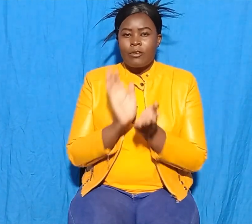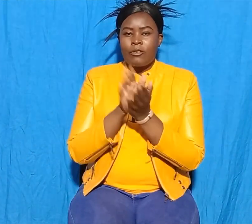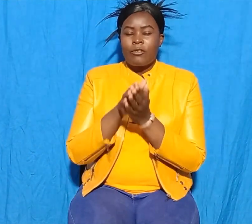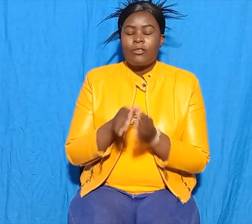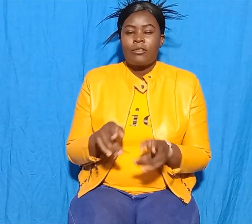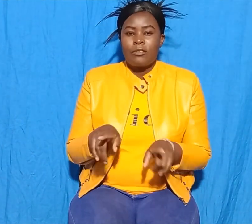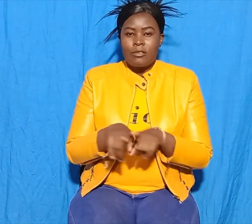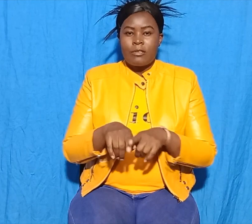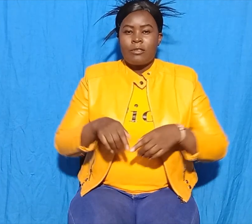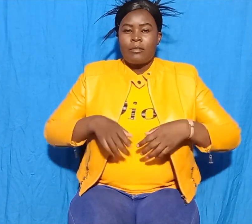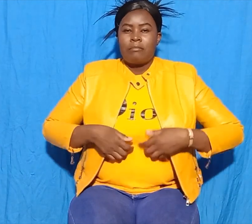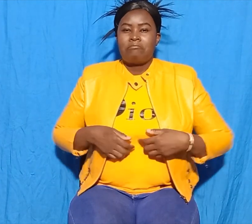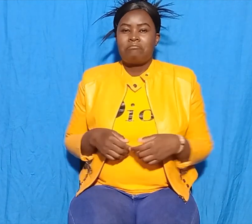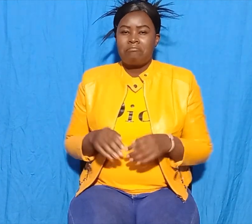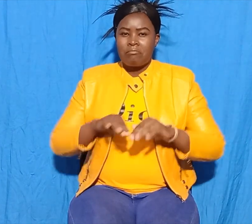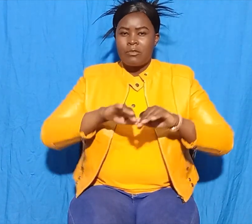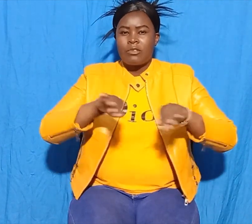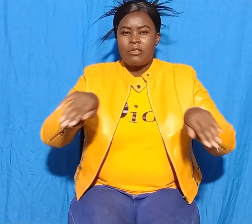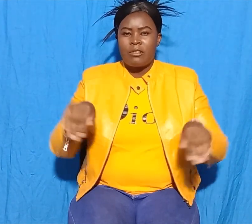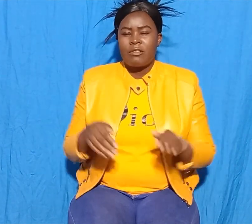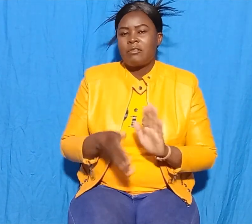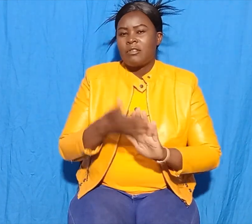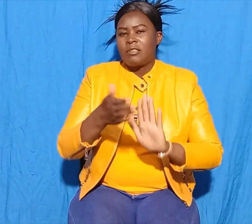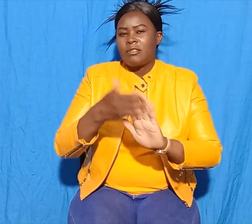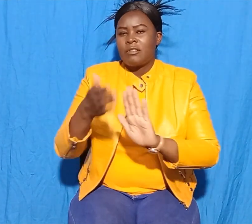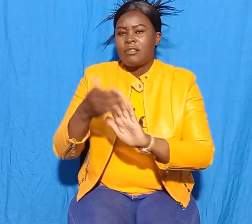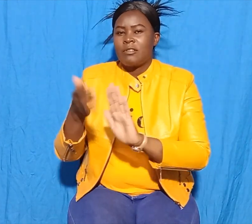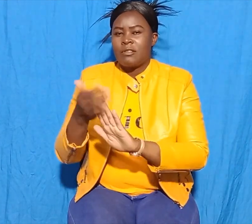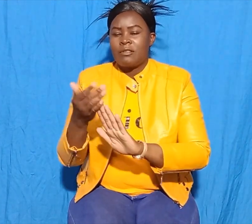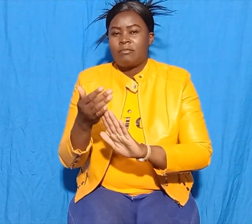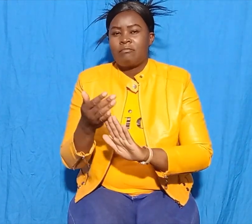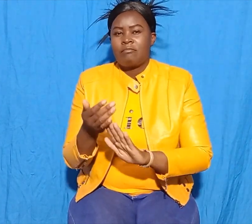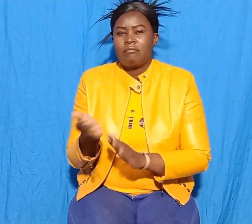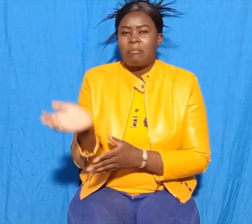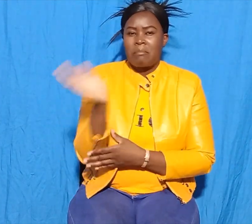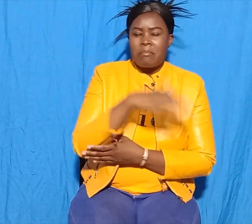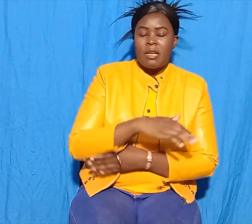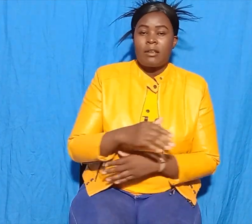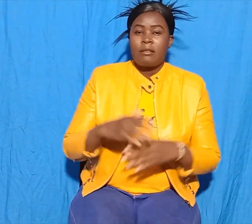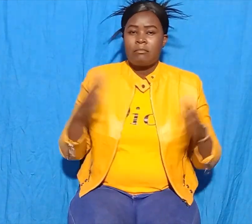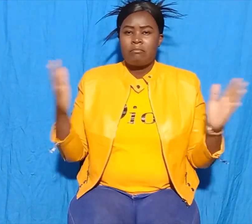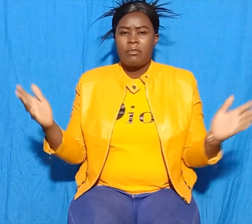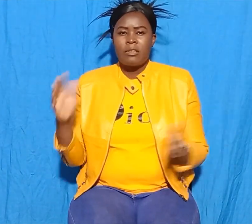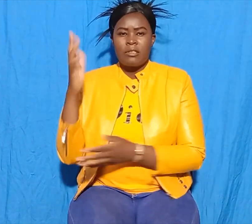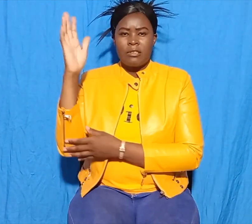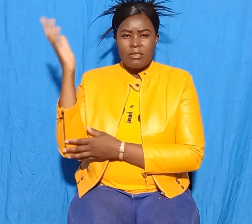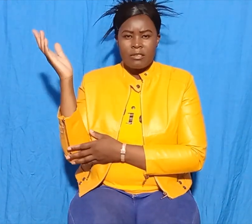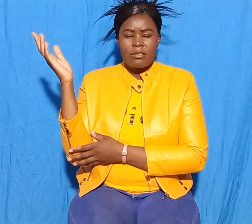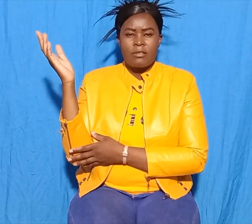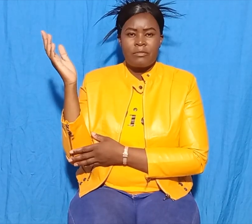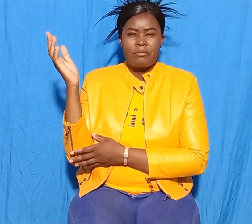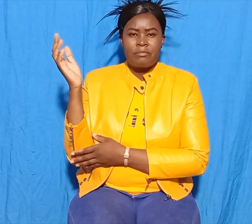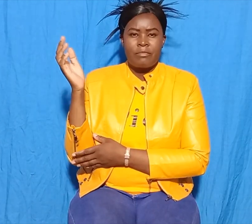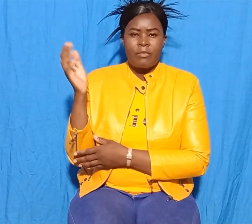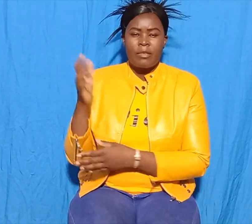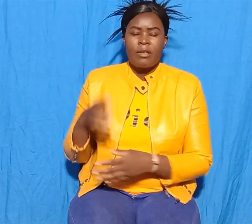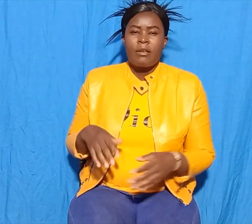me. Wait I'll take my heart. But the monkey did not come back. The crocodile was swimming